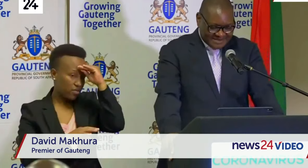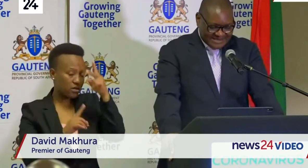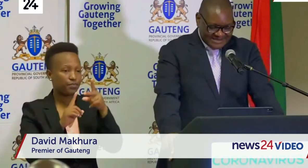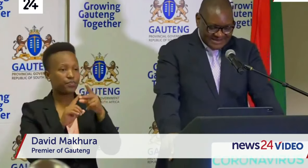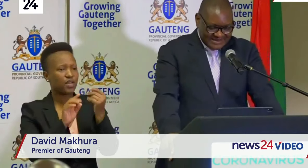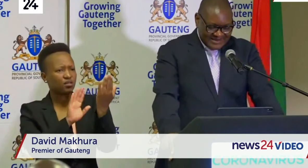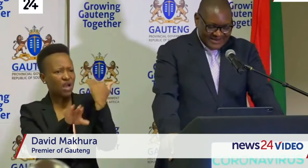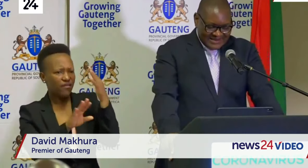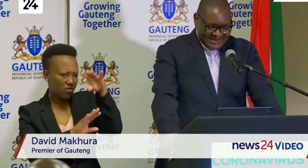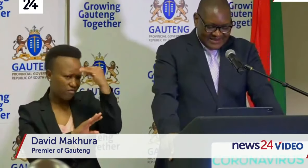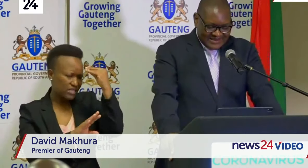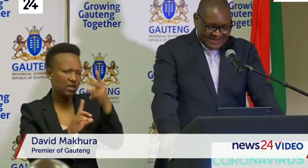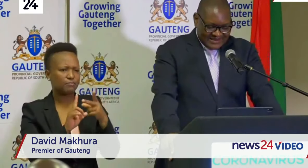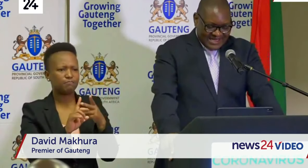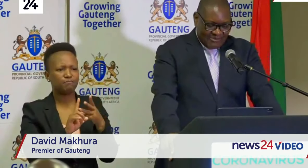officers,